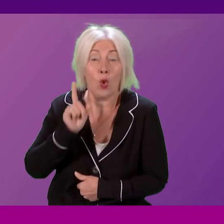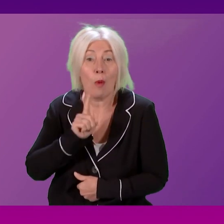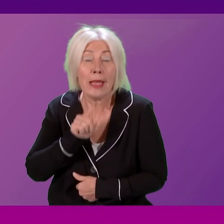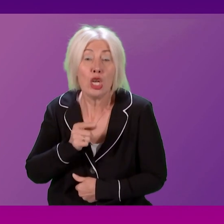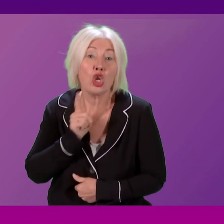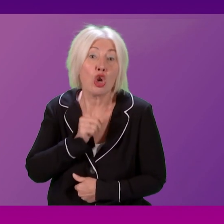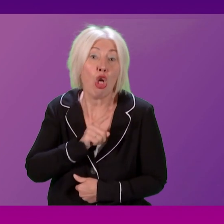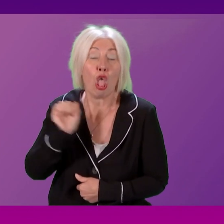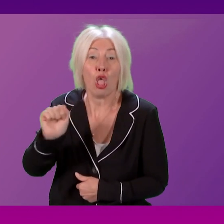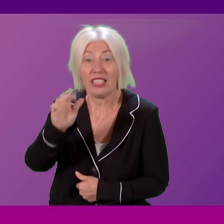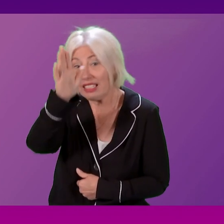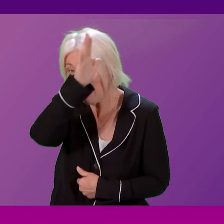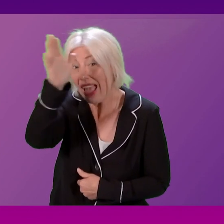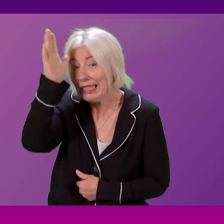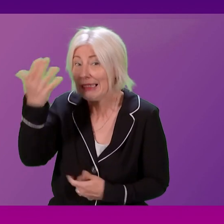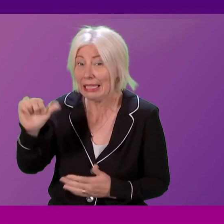Graeme Simpson.